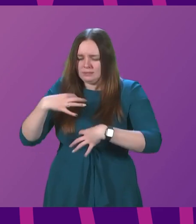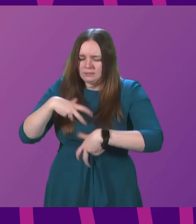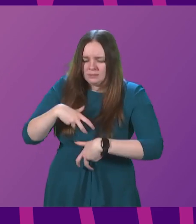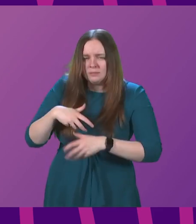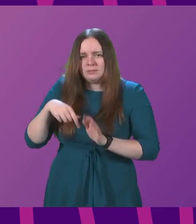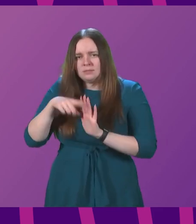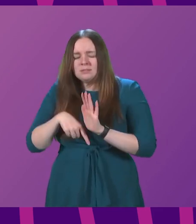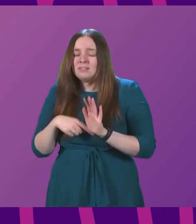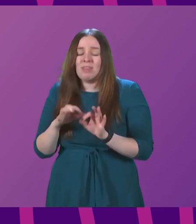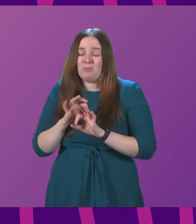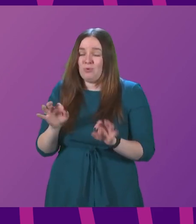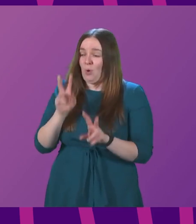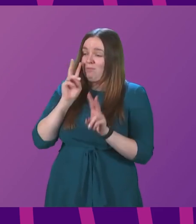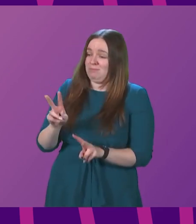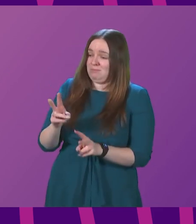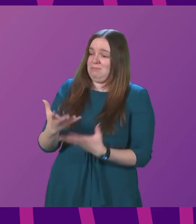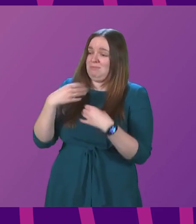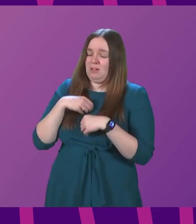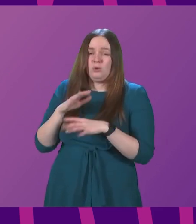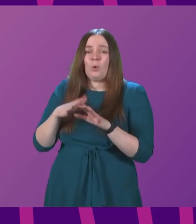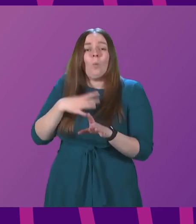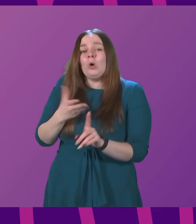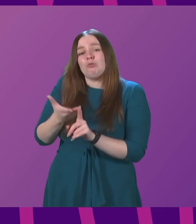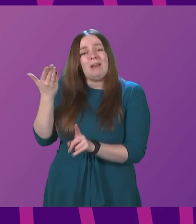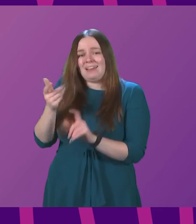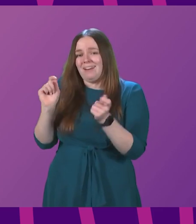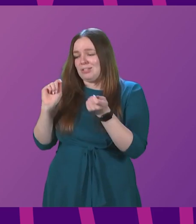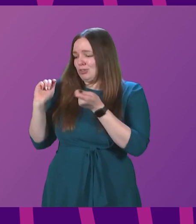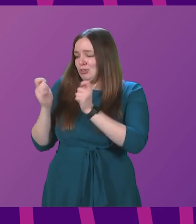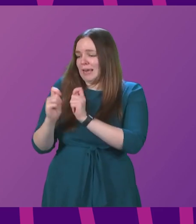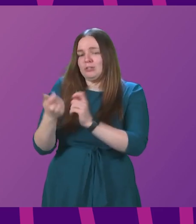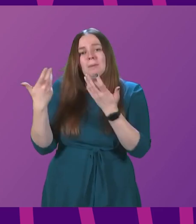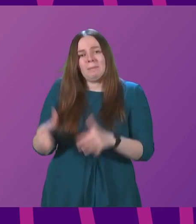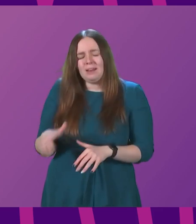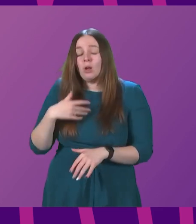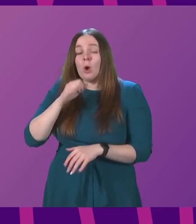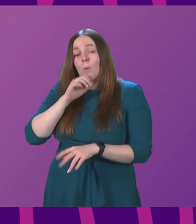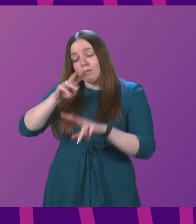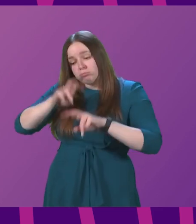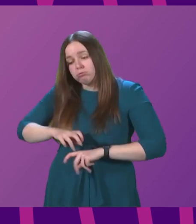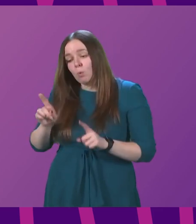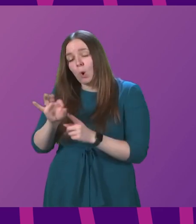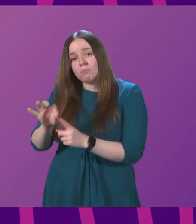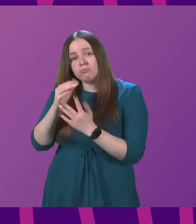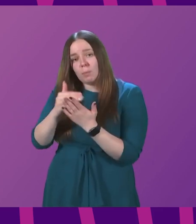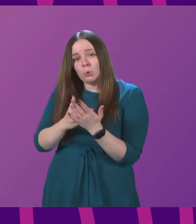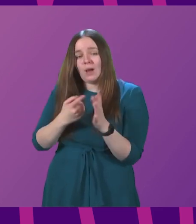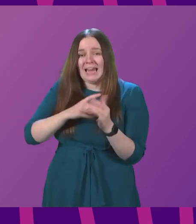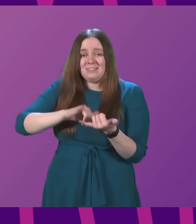is not paying attention or not wanting to recognise those changes. We will look seriously at the proposals that anyone